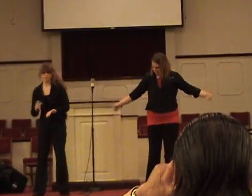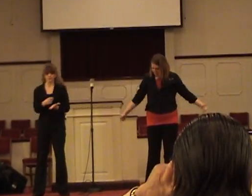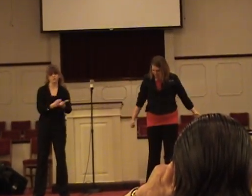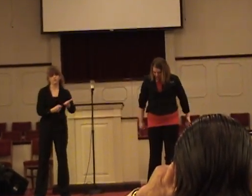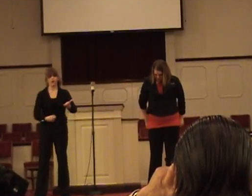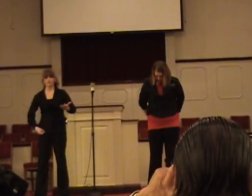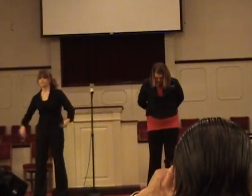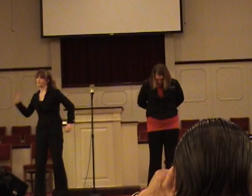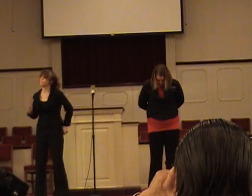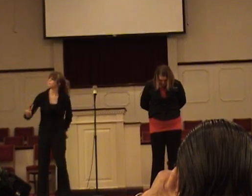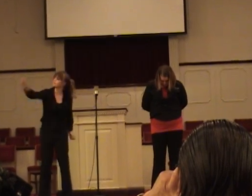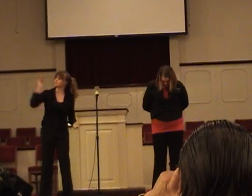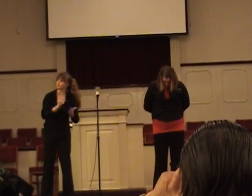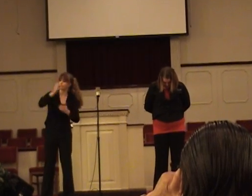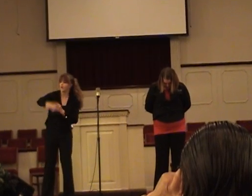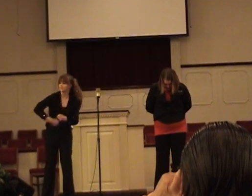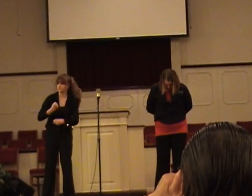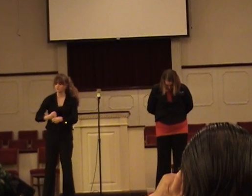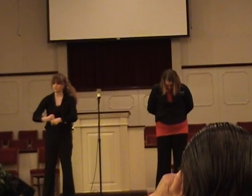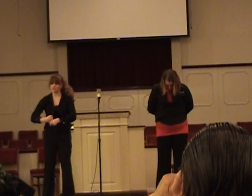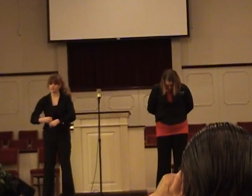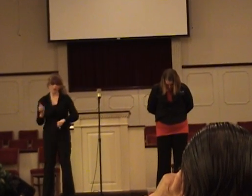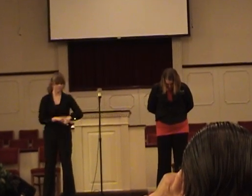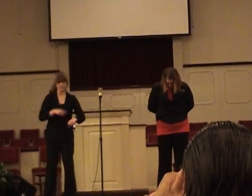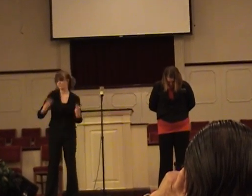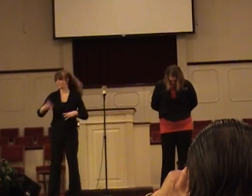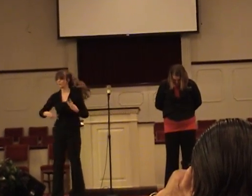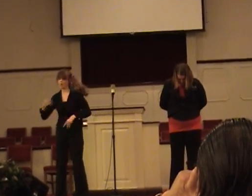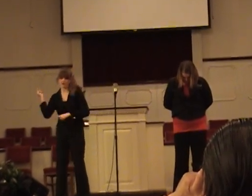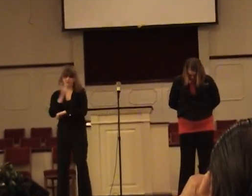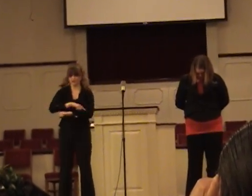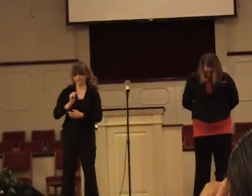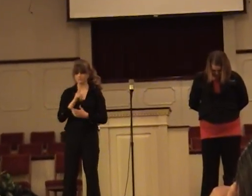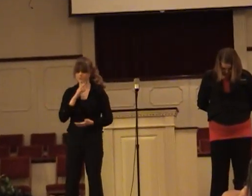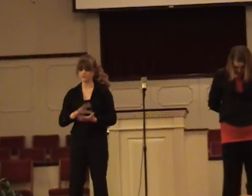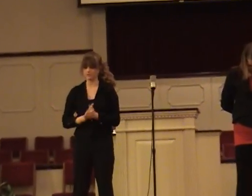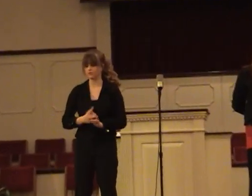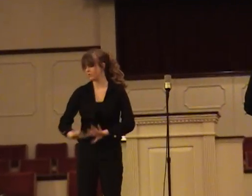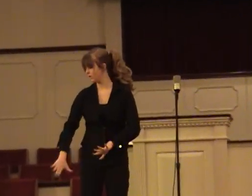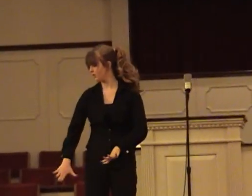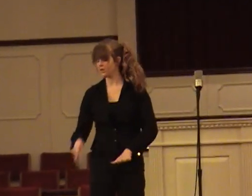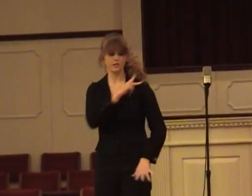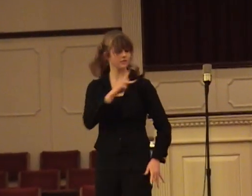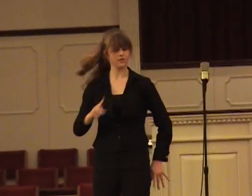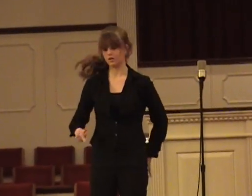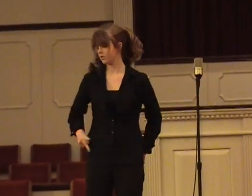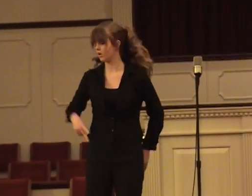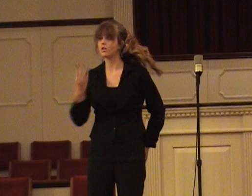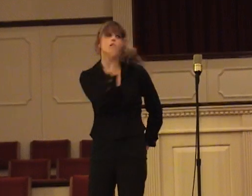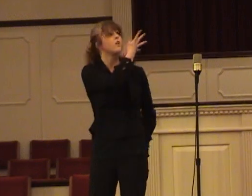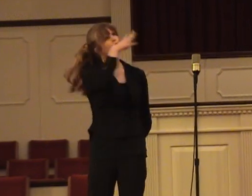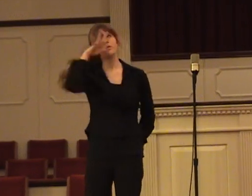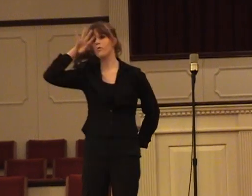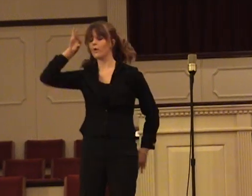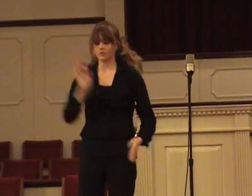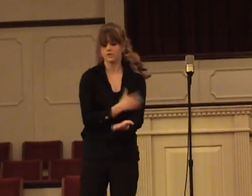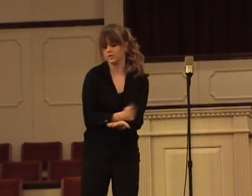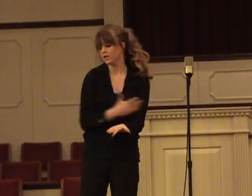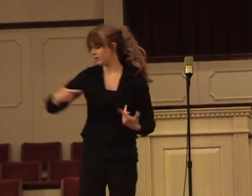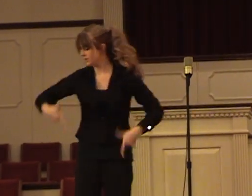was inscribed over a period of 2000 thousand years in time to ward and ease of peace by kings, physicians, tax collectors, farmers, fishermen,